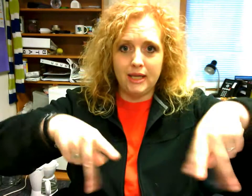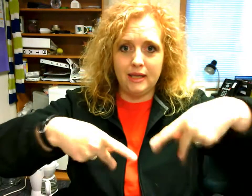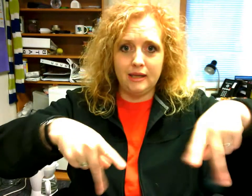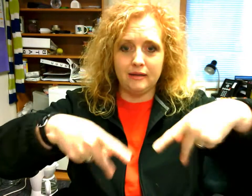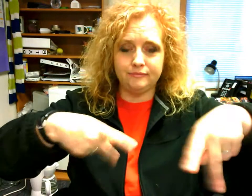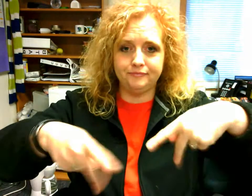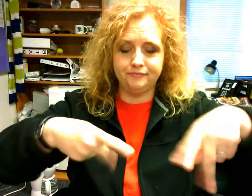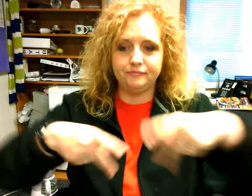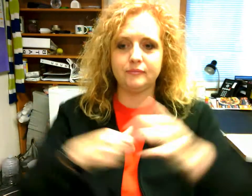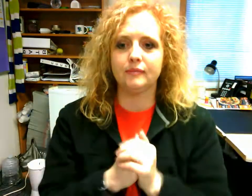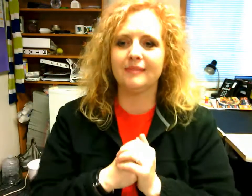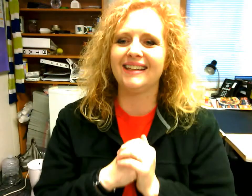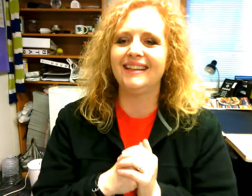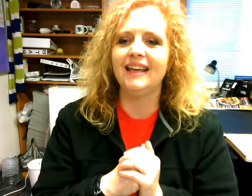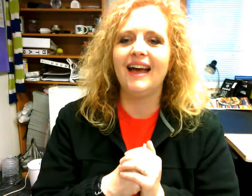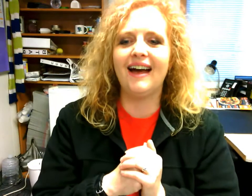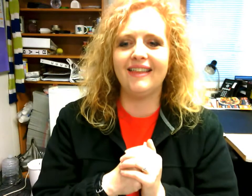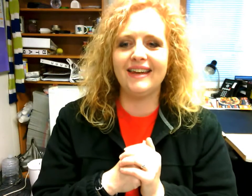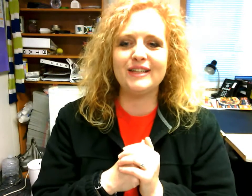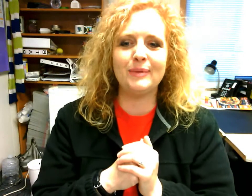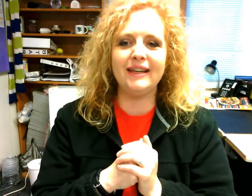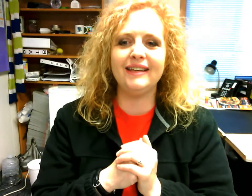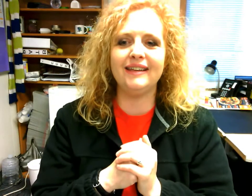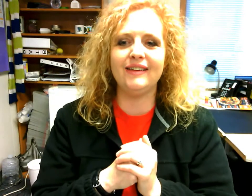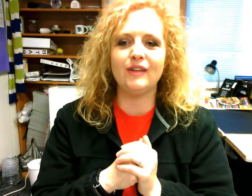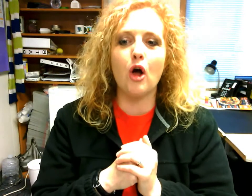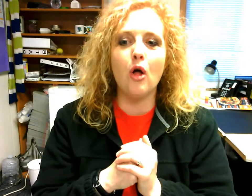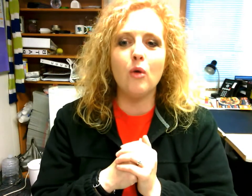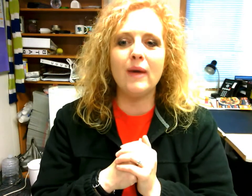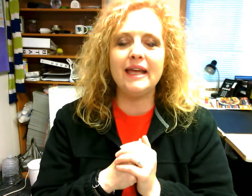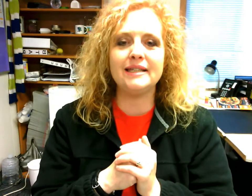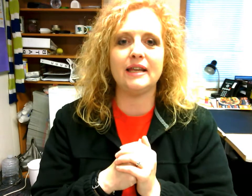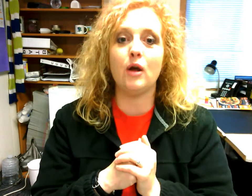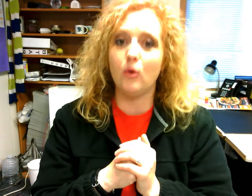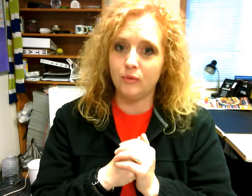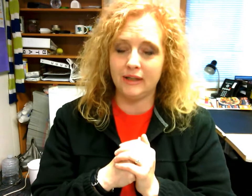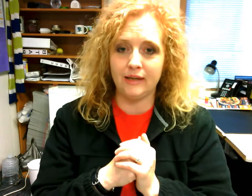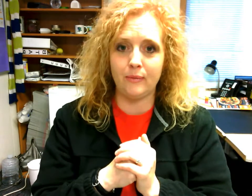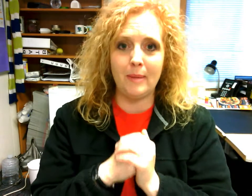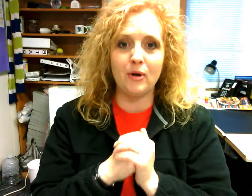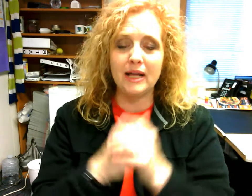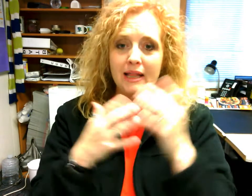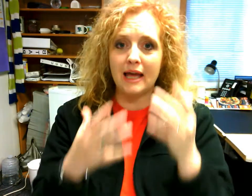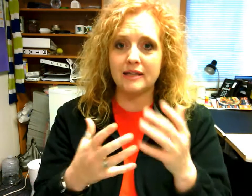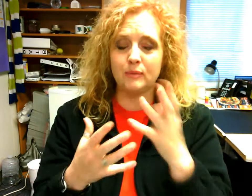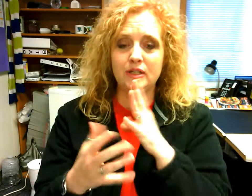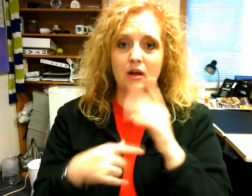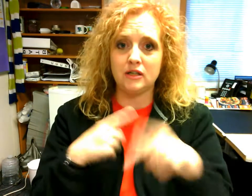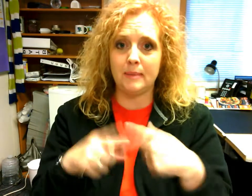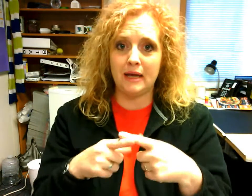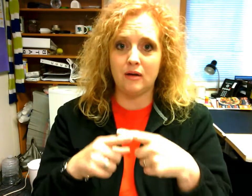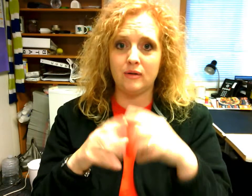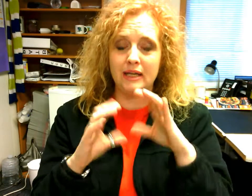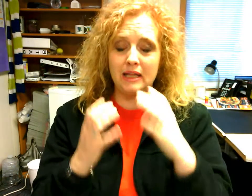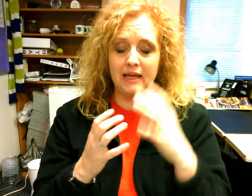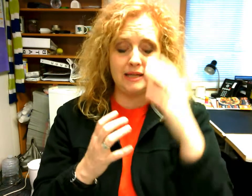the next one is always and only remember in class we talked about in class